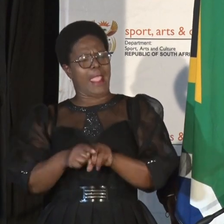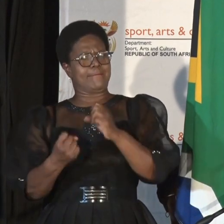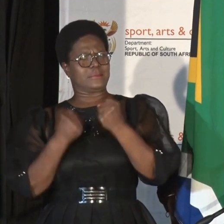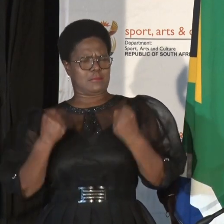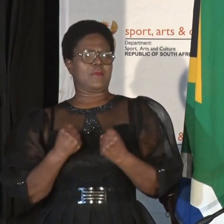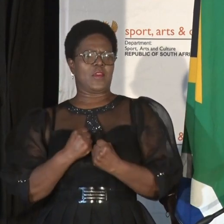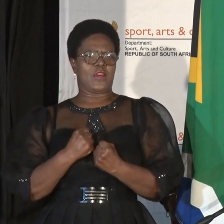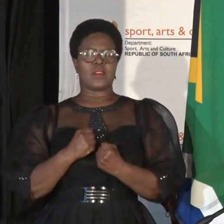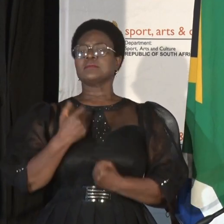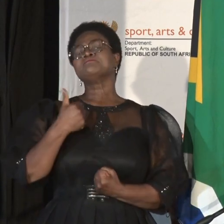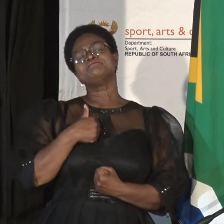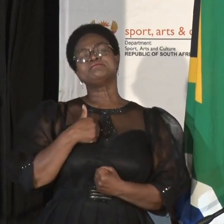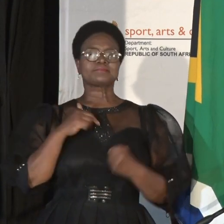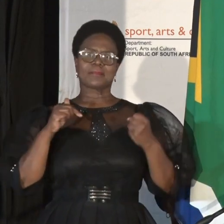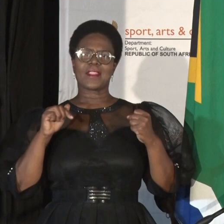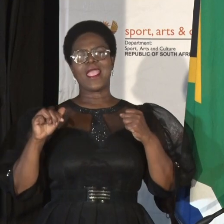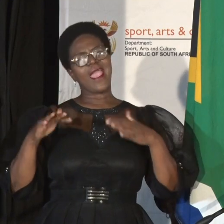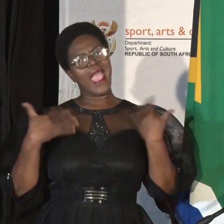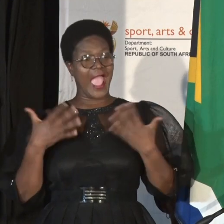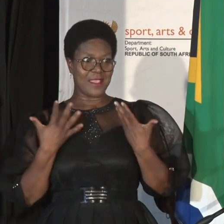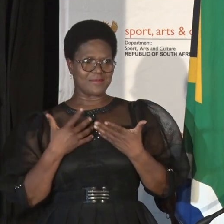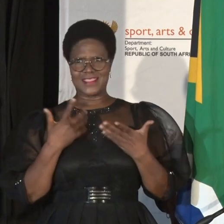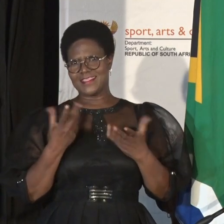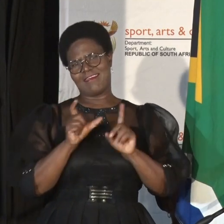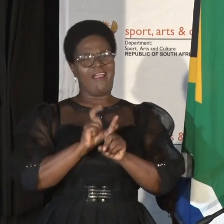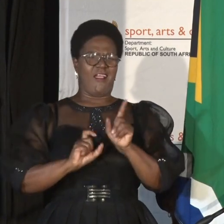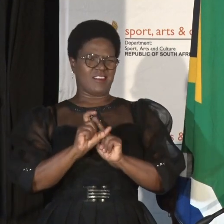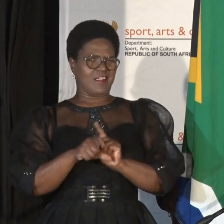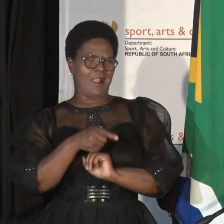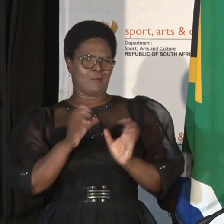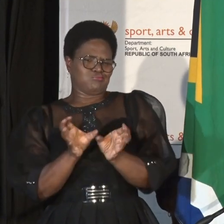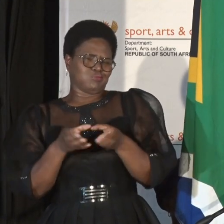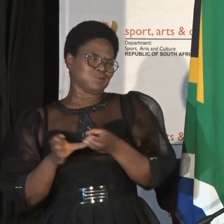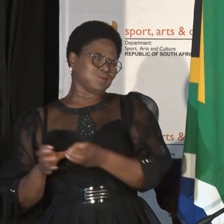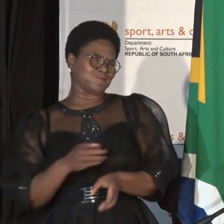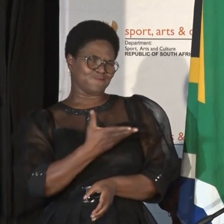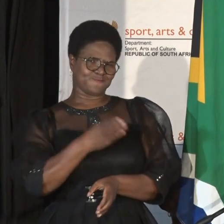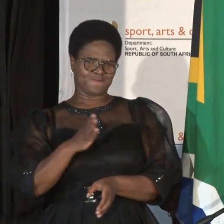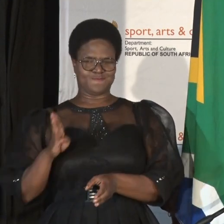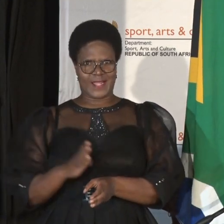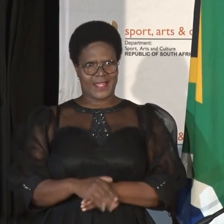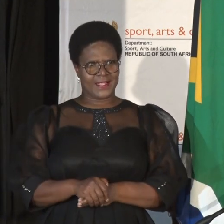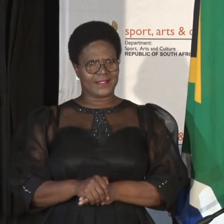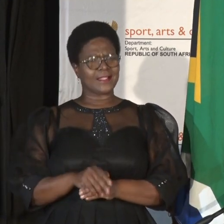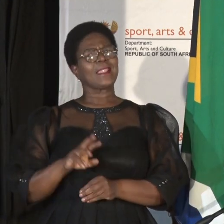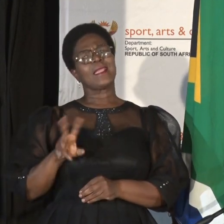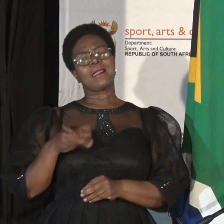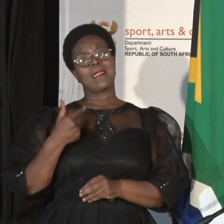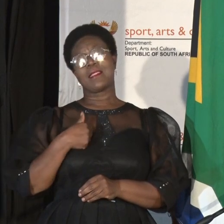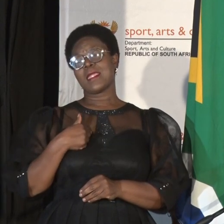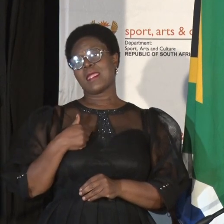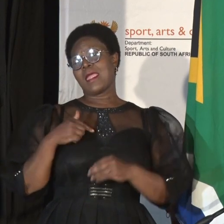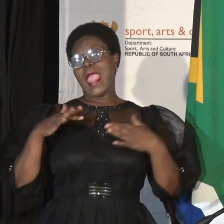I am very happy to see cultural groups present. I am very happy to see